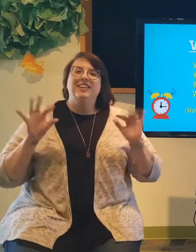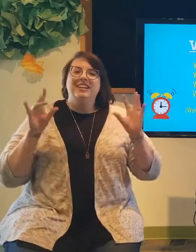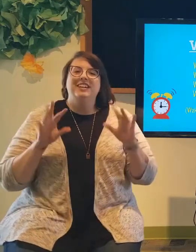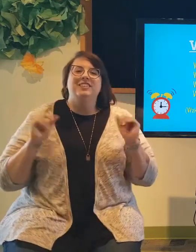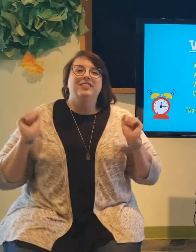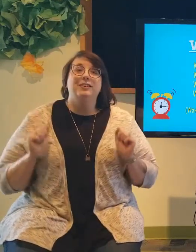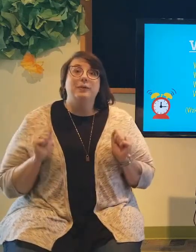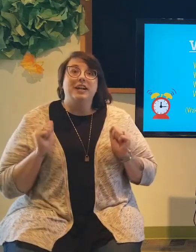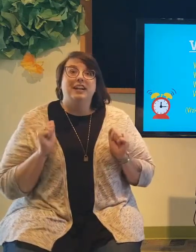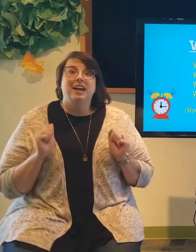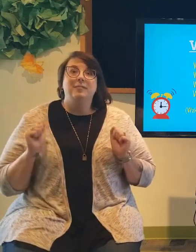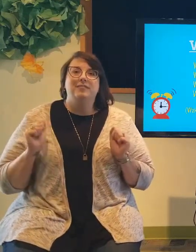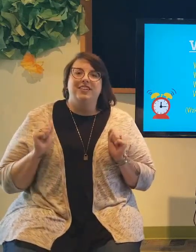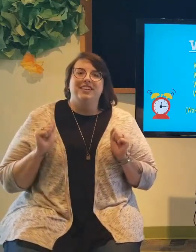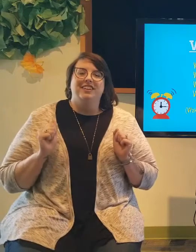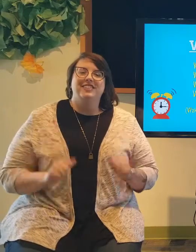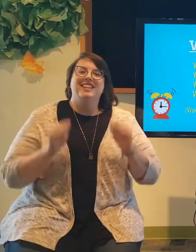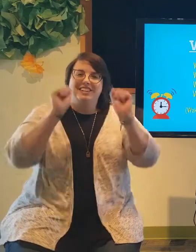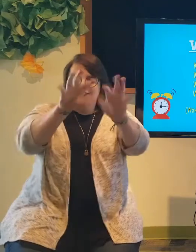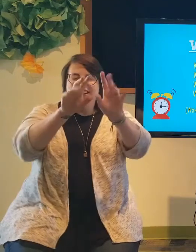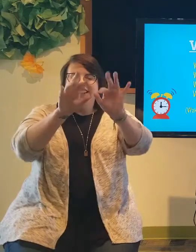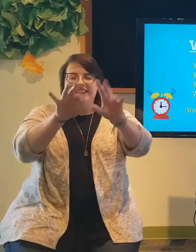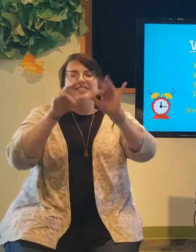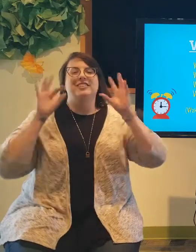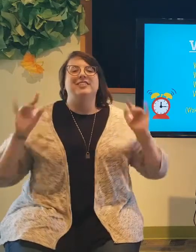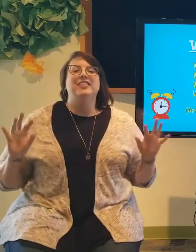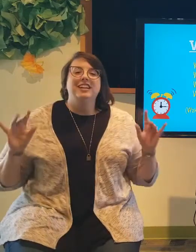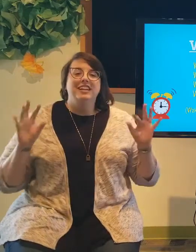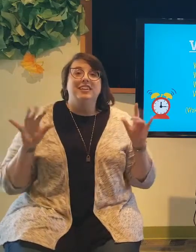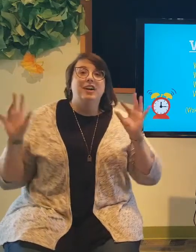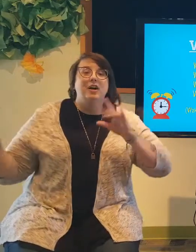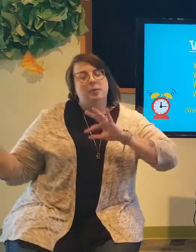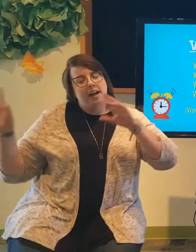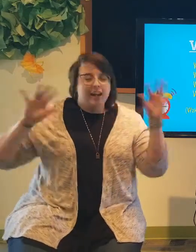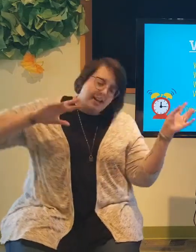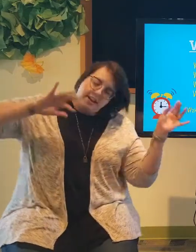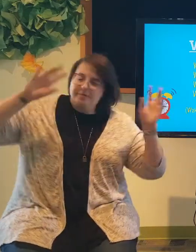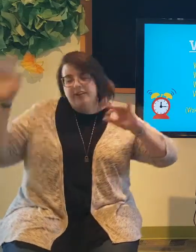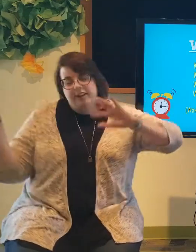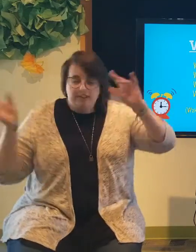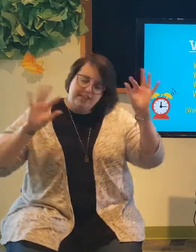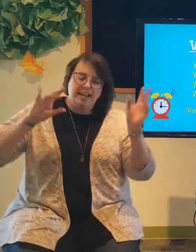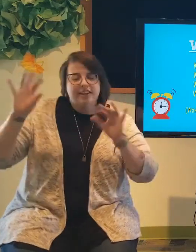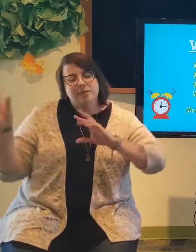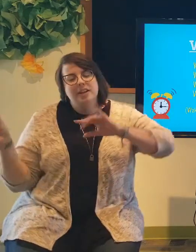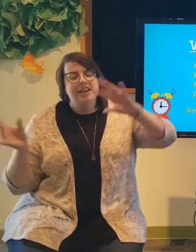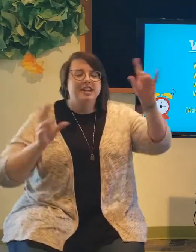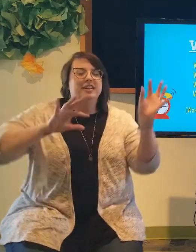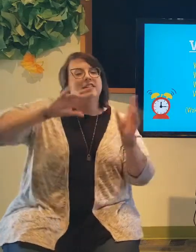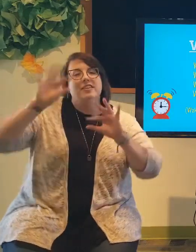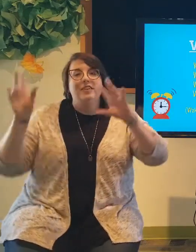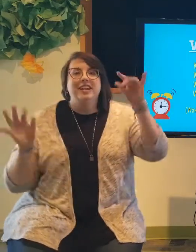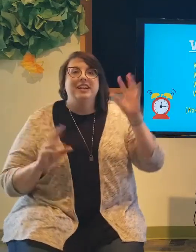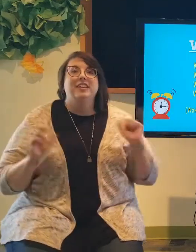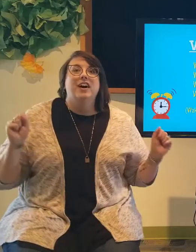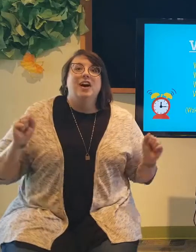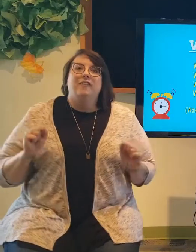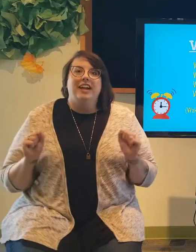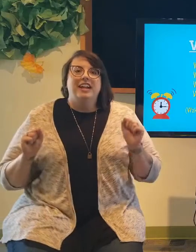wiggle. Wake up fingers and wiggle, wiggle. Wake up fingers and wiggle, wiggle. Wake